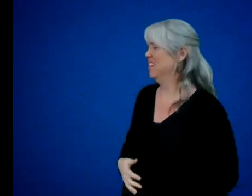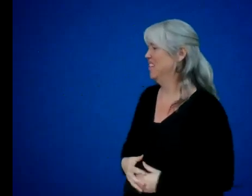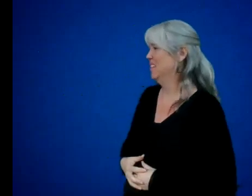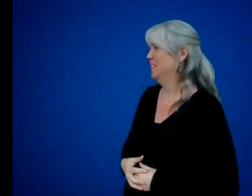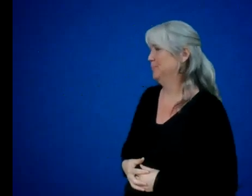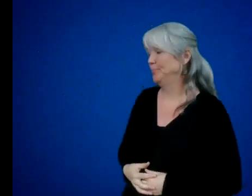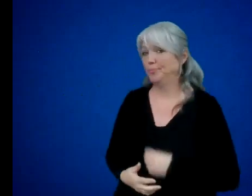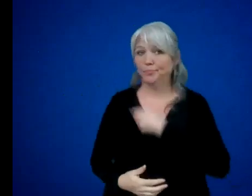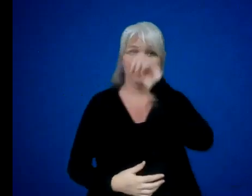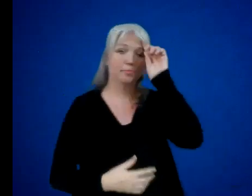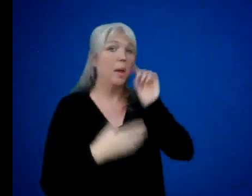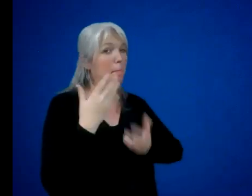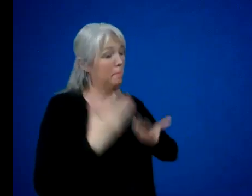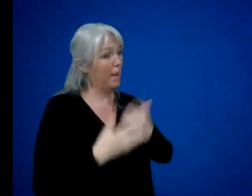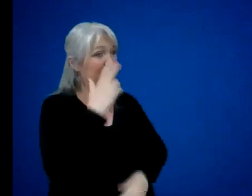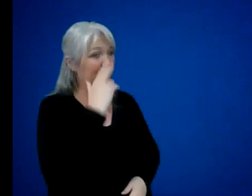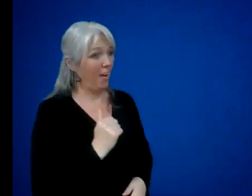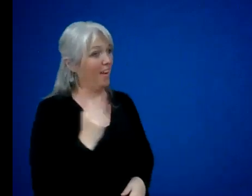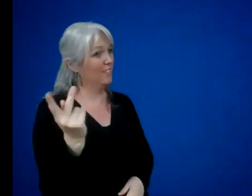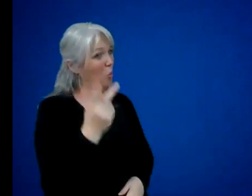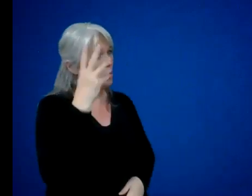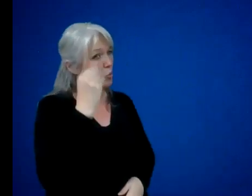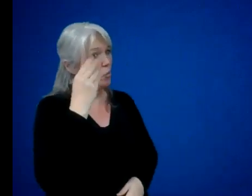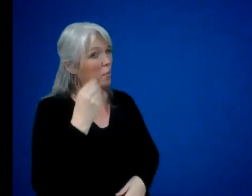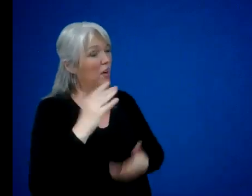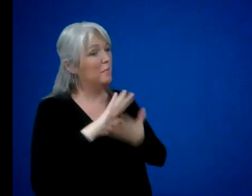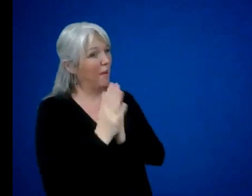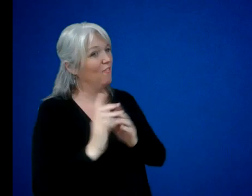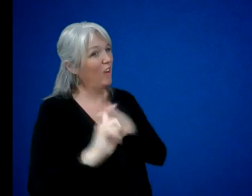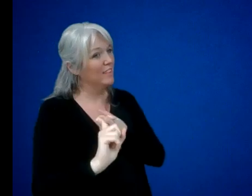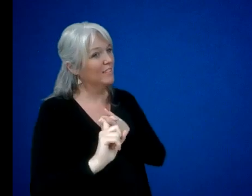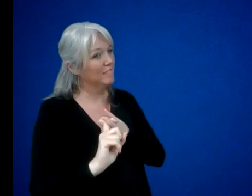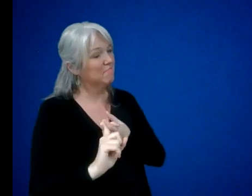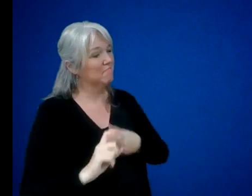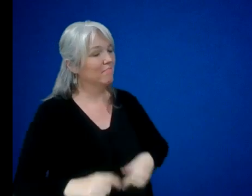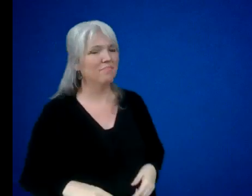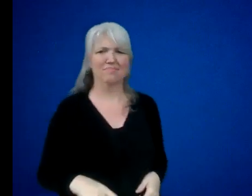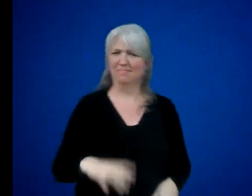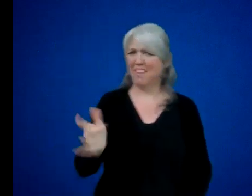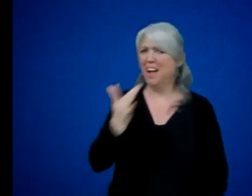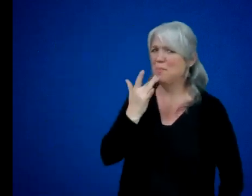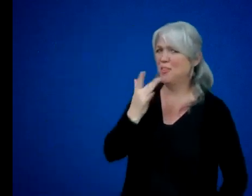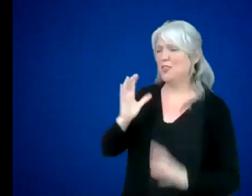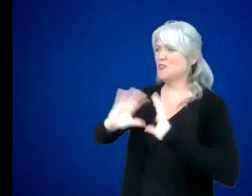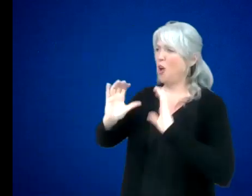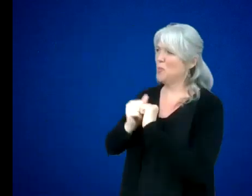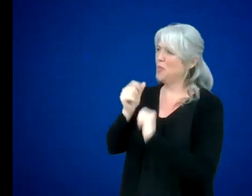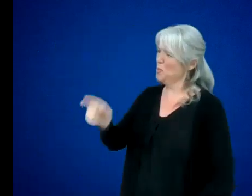It might be fun having them two boys for friends. I'd rather talk with you, I said.